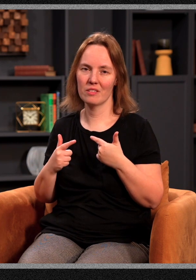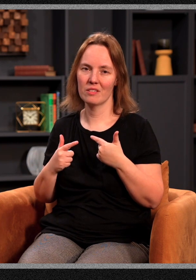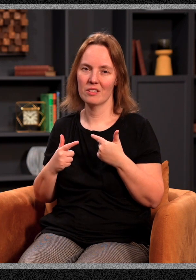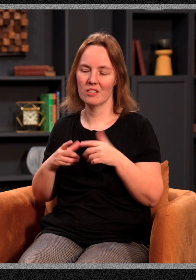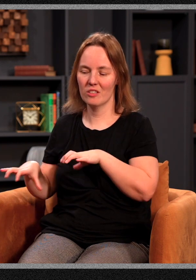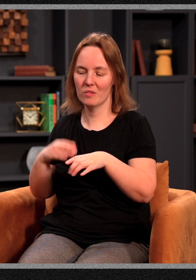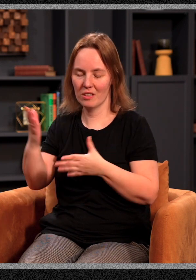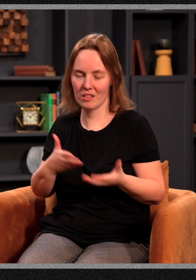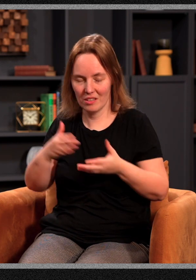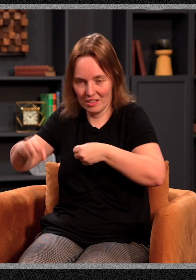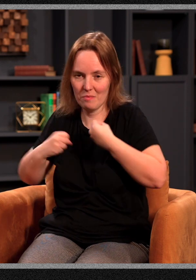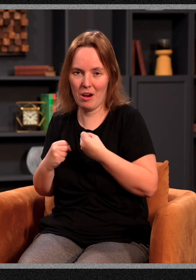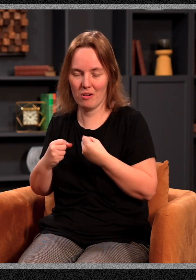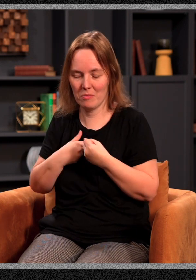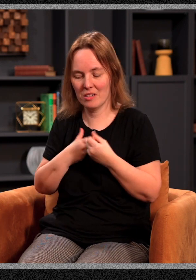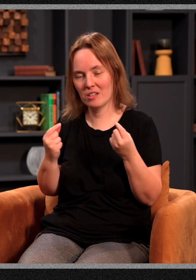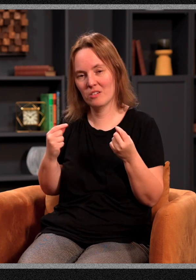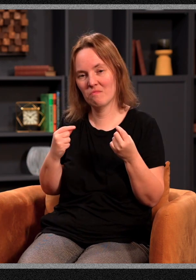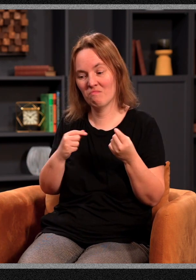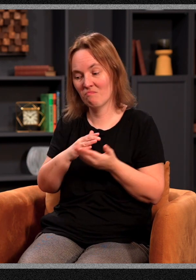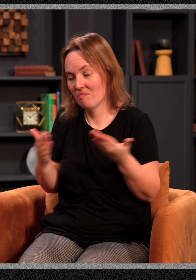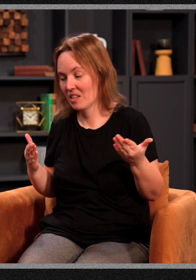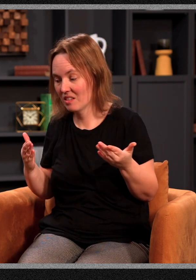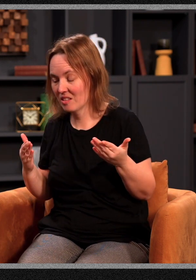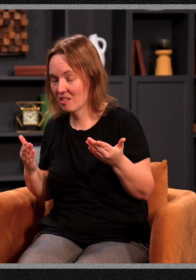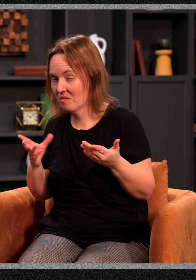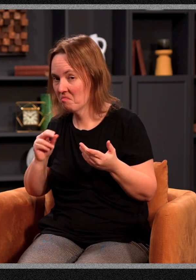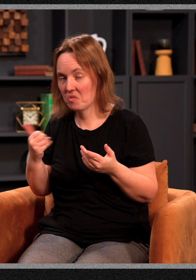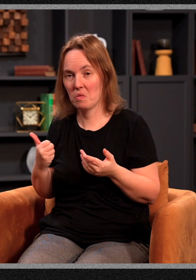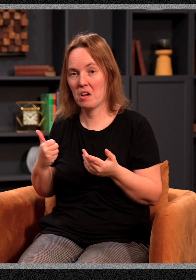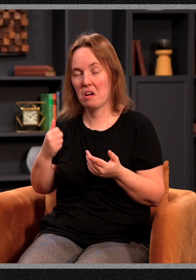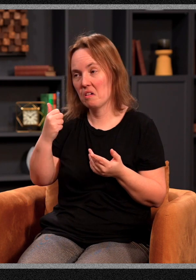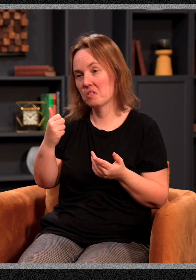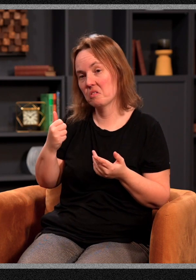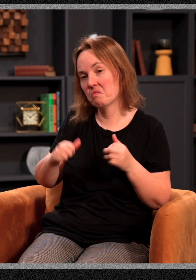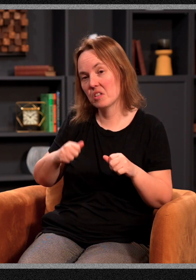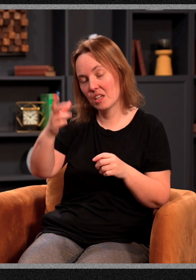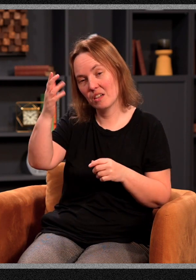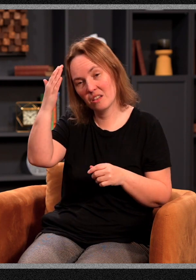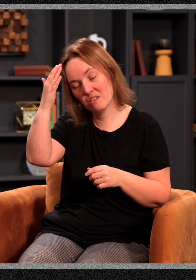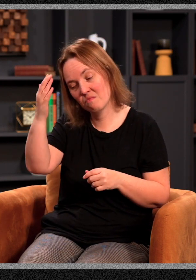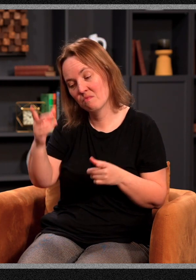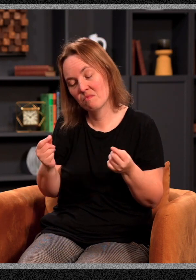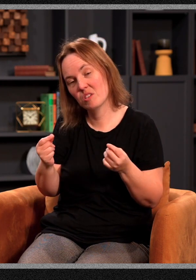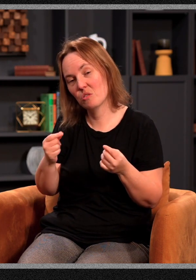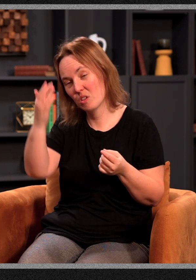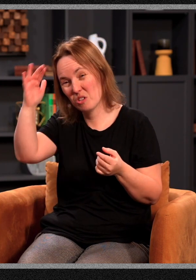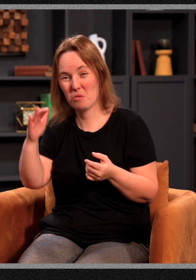empowered me to do. Things that nobody else can do than those who know the Lord. So I want to encourage us this morning, no matter who you are